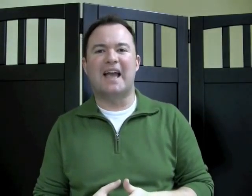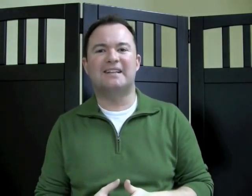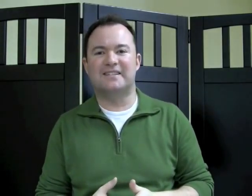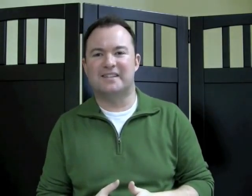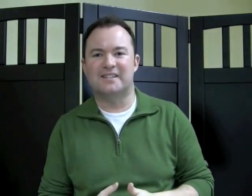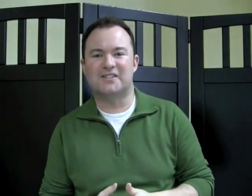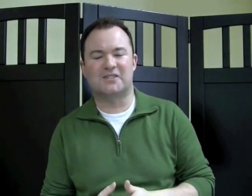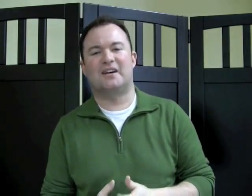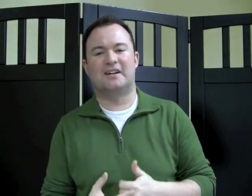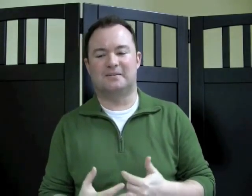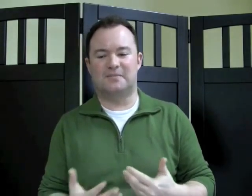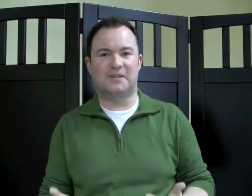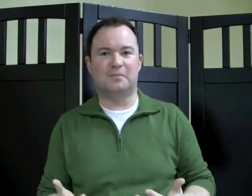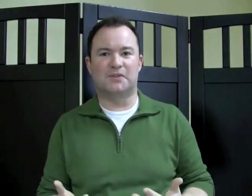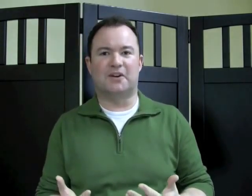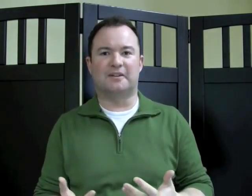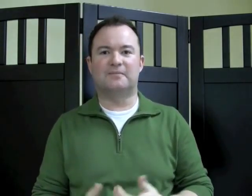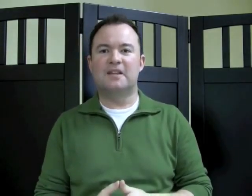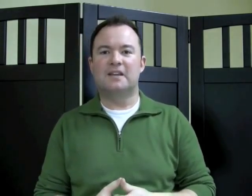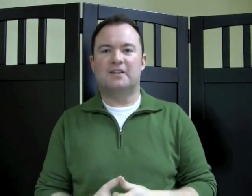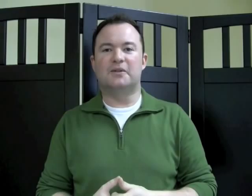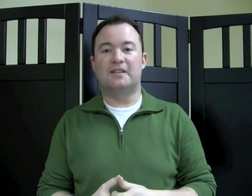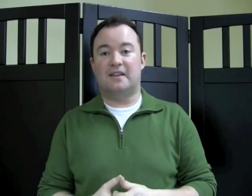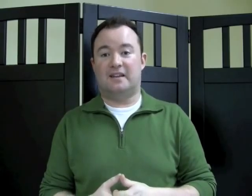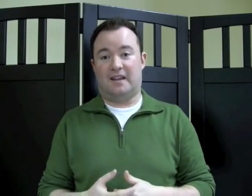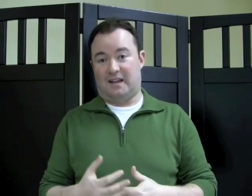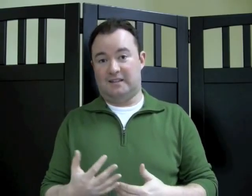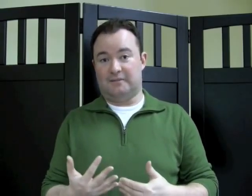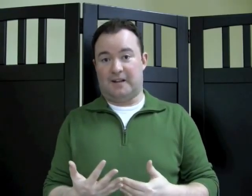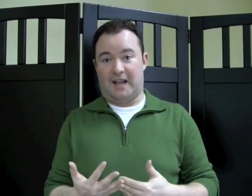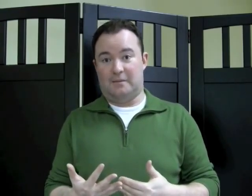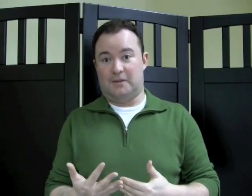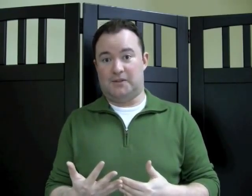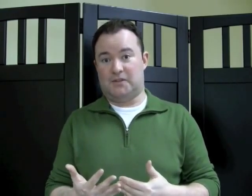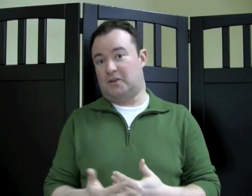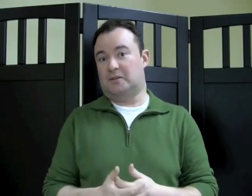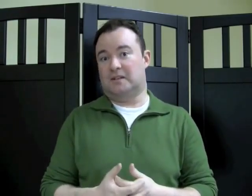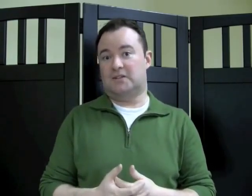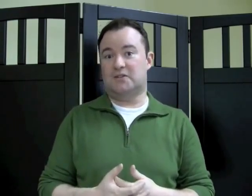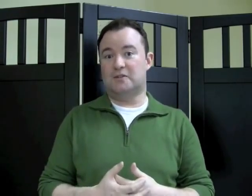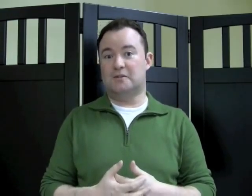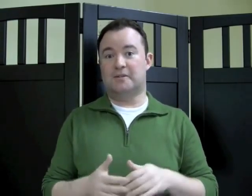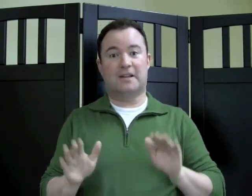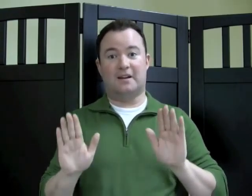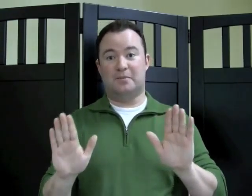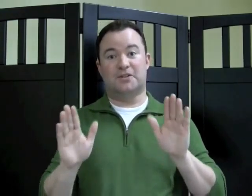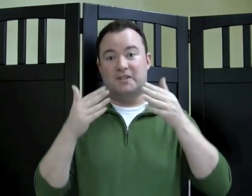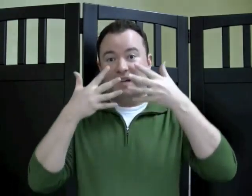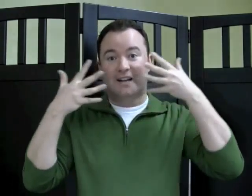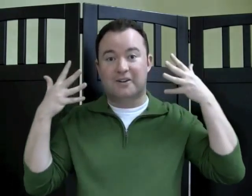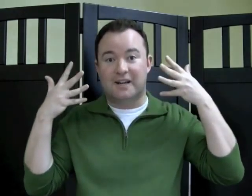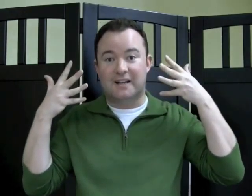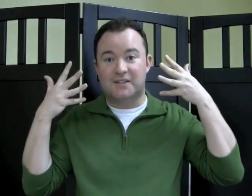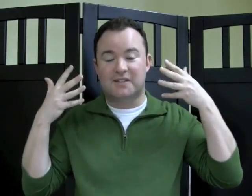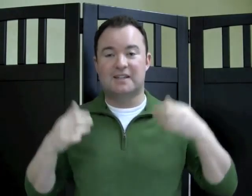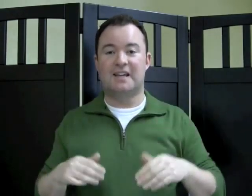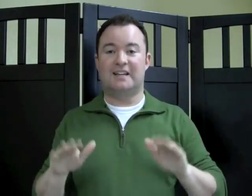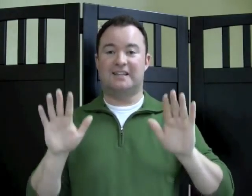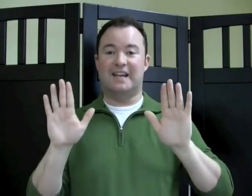add to this simple song. You can then add different animals. So, let's do, you gotta push the tiger next. You